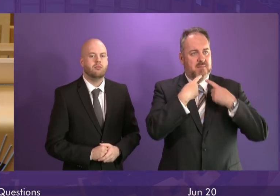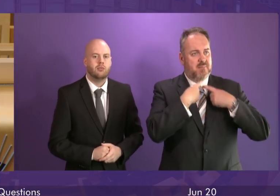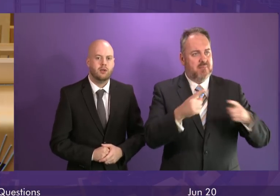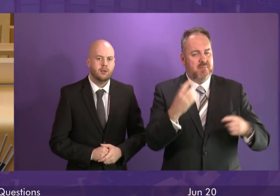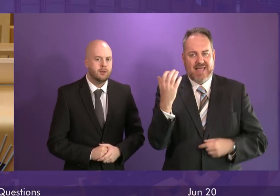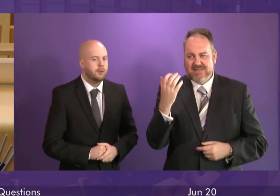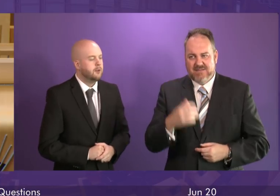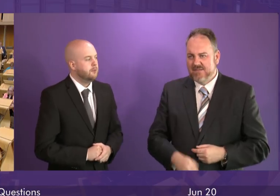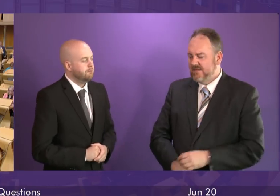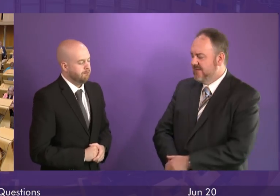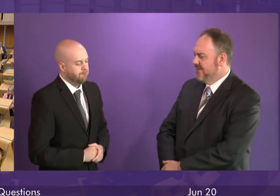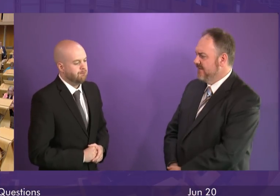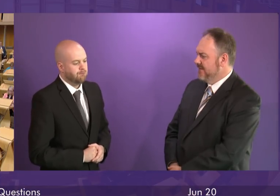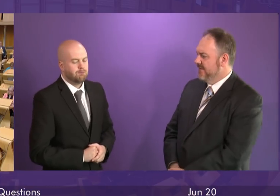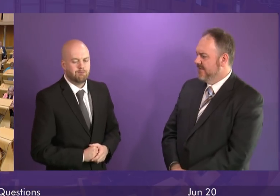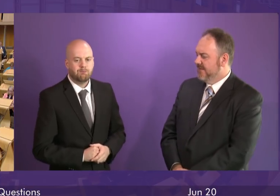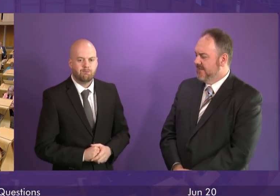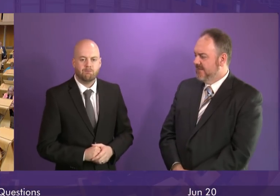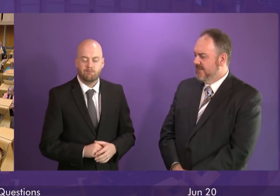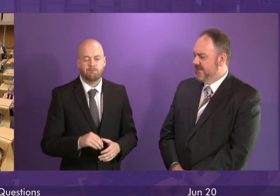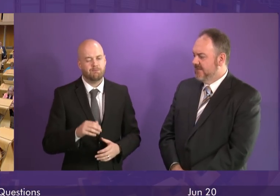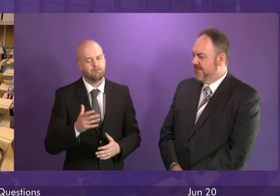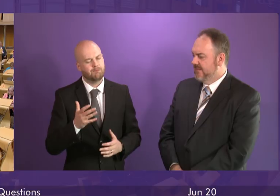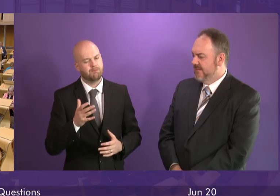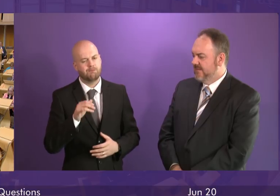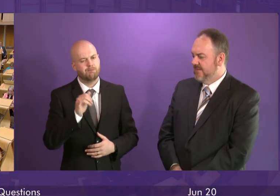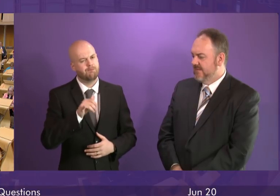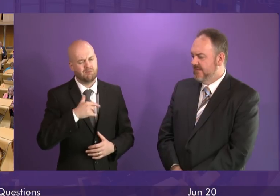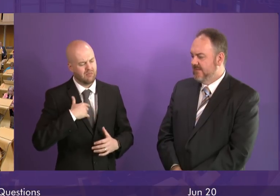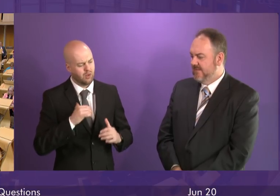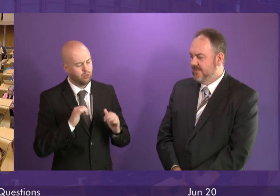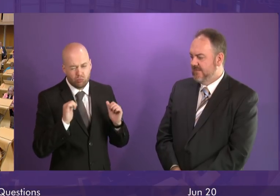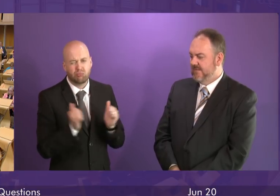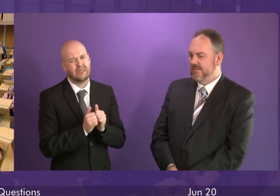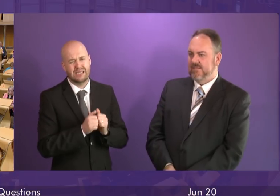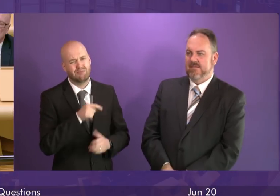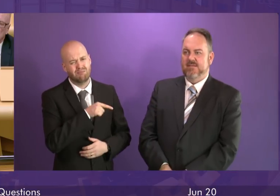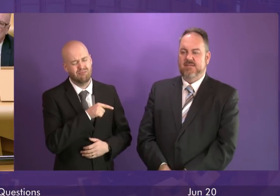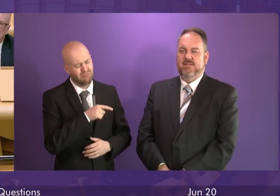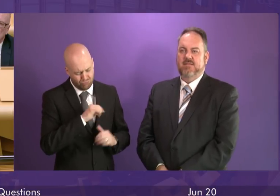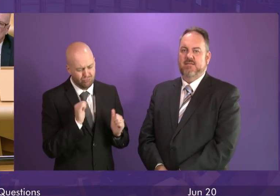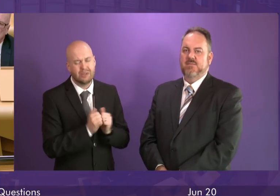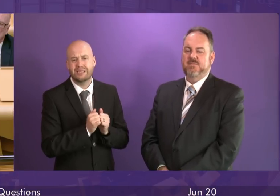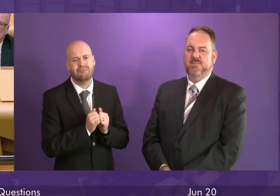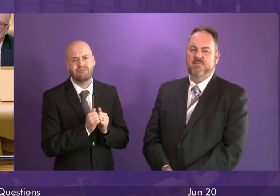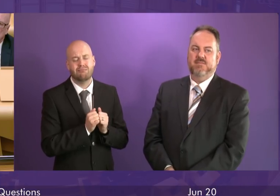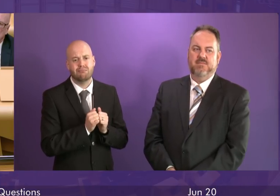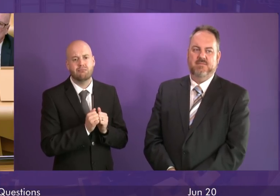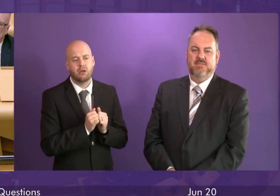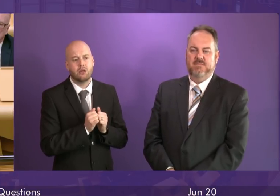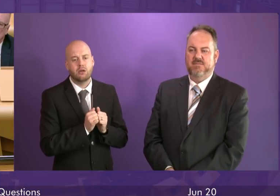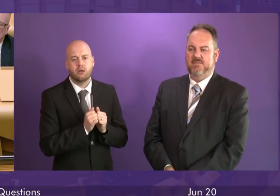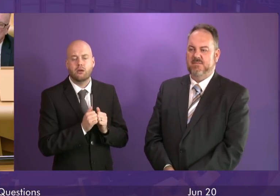alone? David do agree very strongly with that and would agree strongly with the sentiments